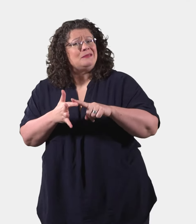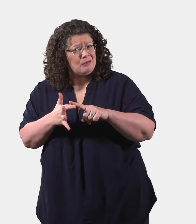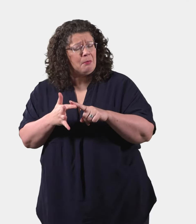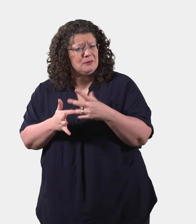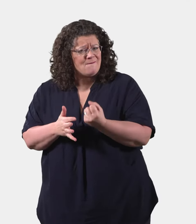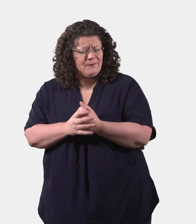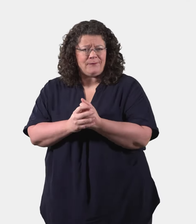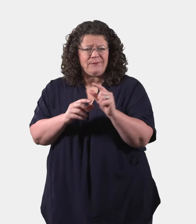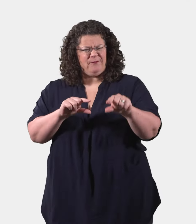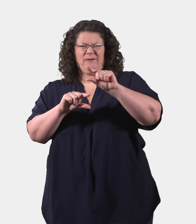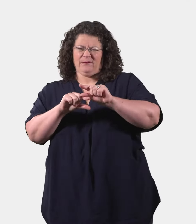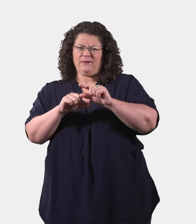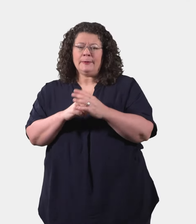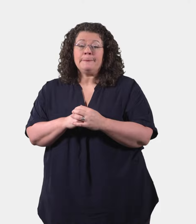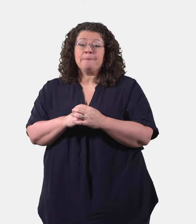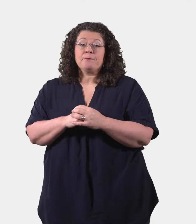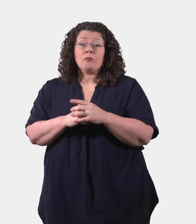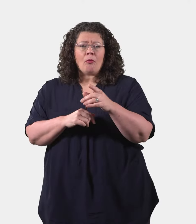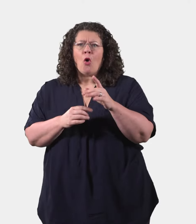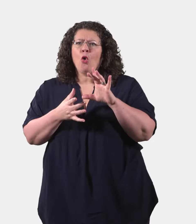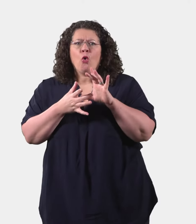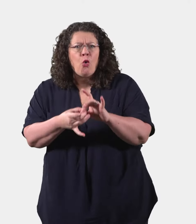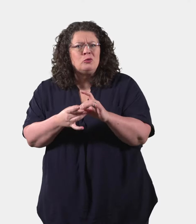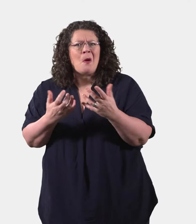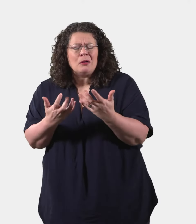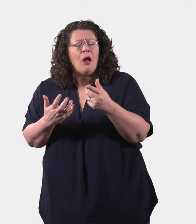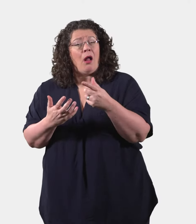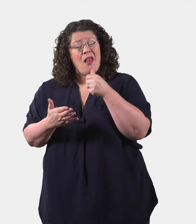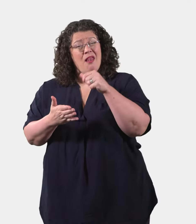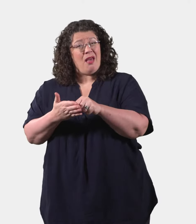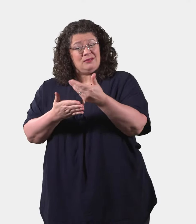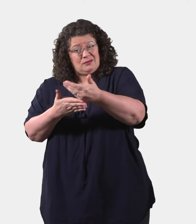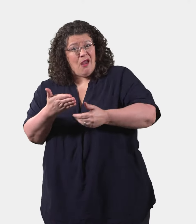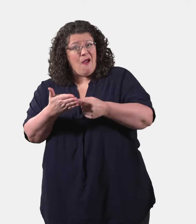You will find the Contact Details for the Right Benefits Office on letters they have sent you.